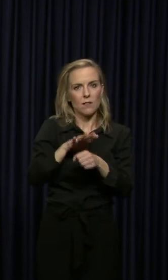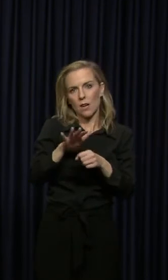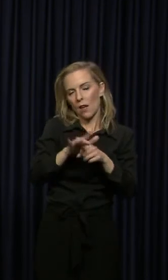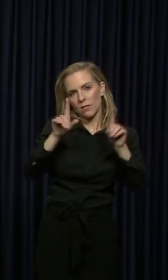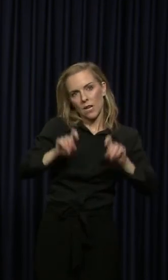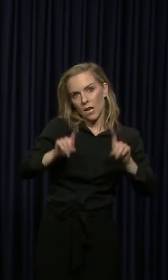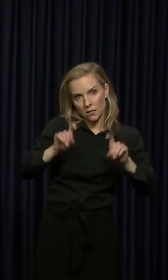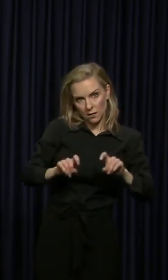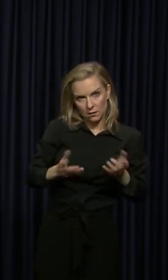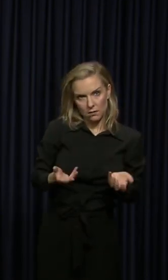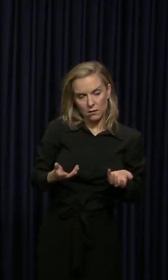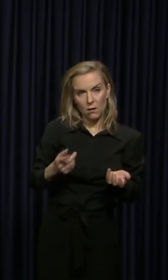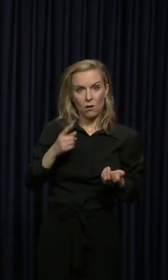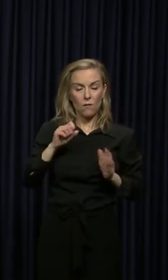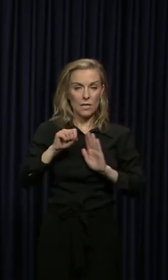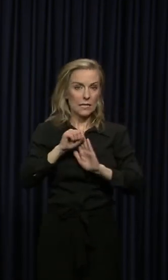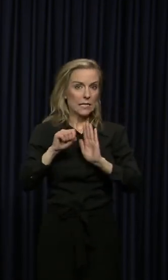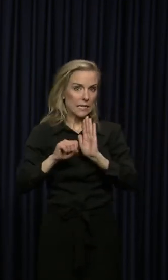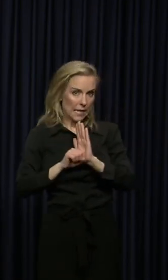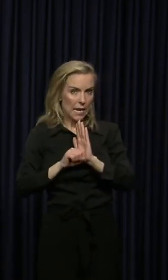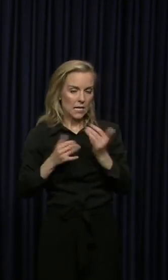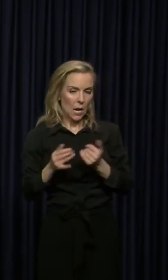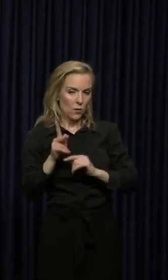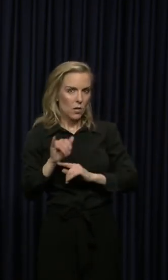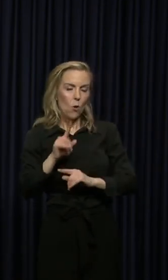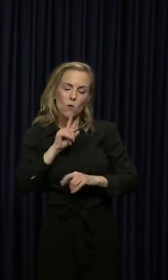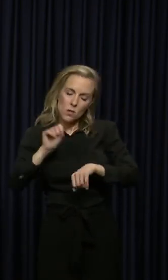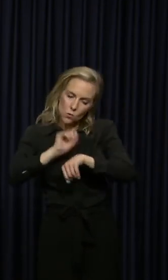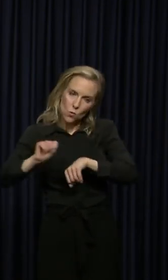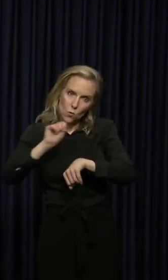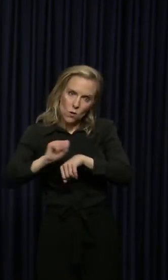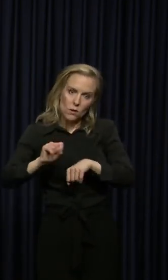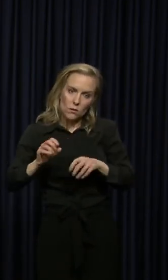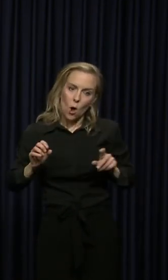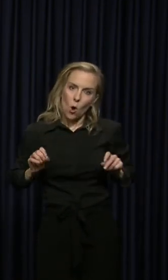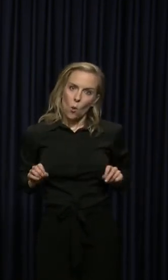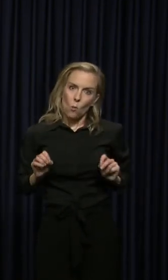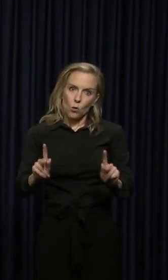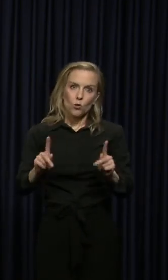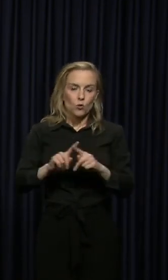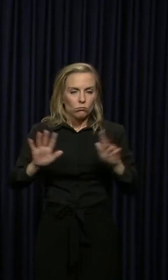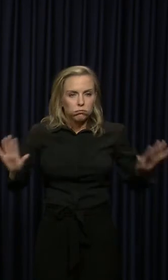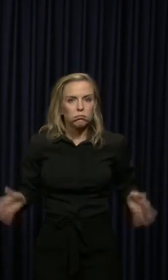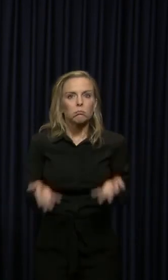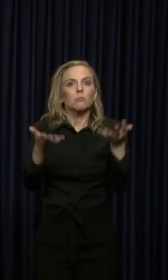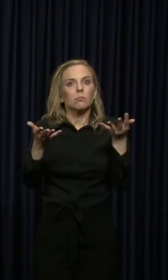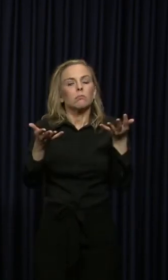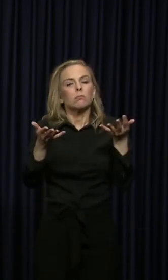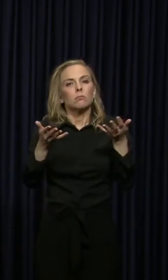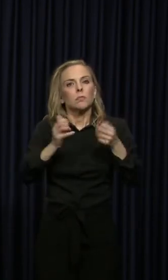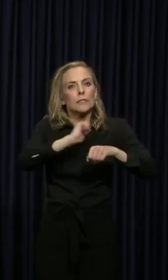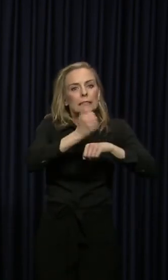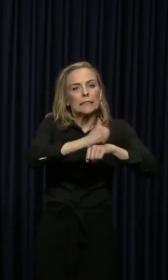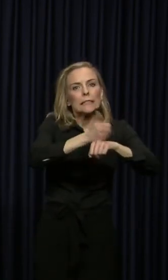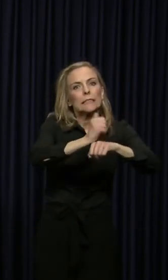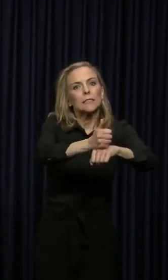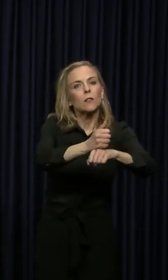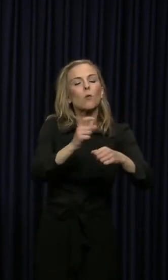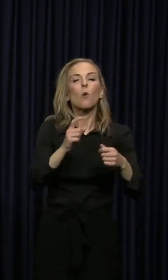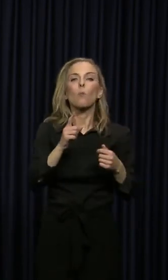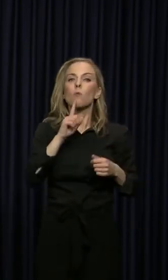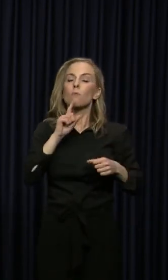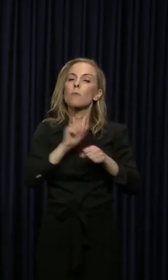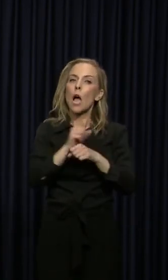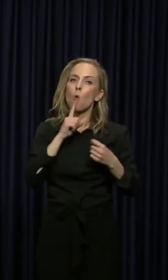though we are from the state side really working on an opportunity to ramp it up. But I want it to be real and